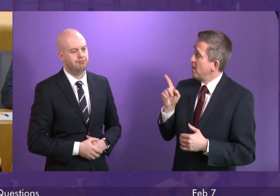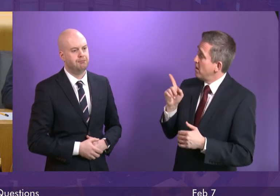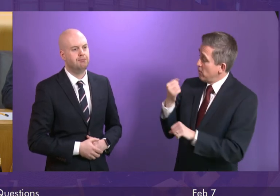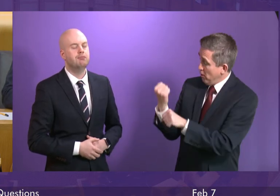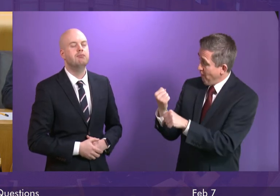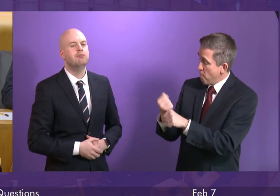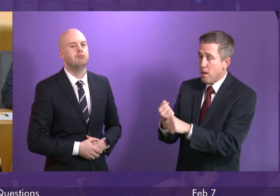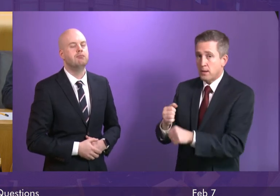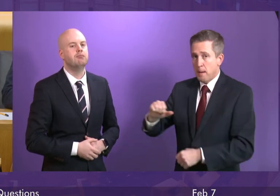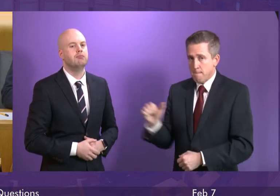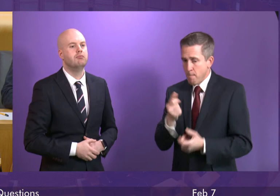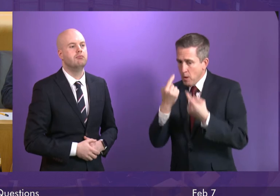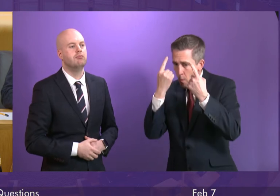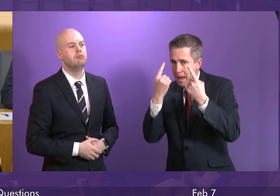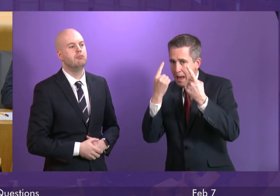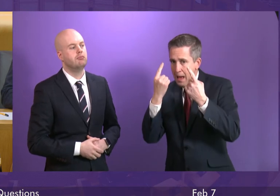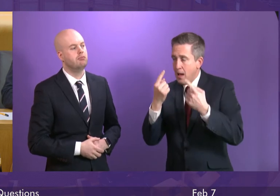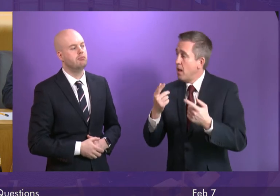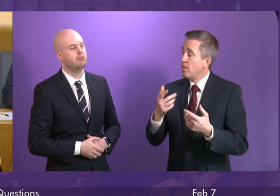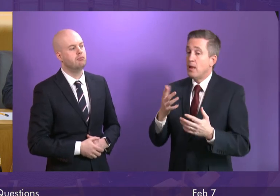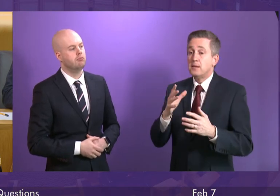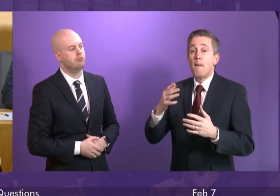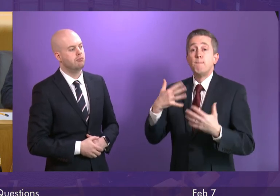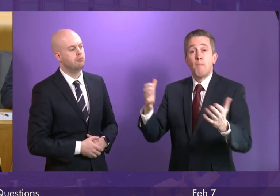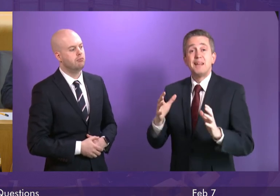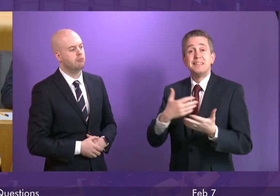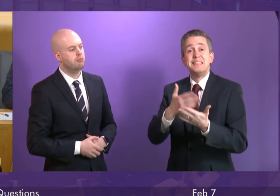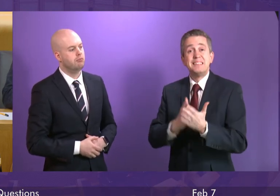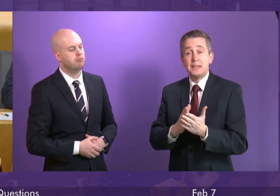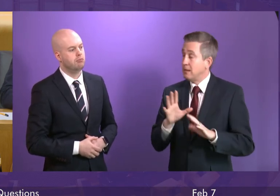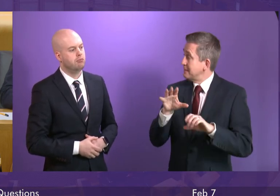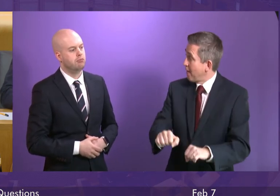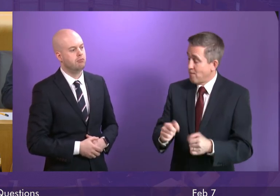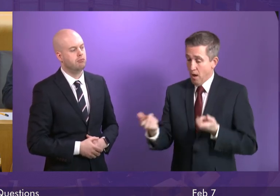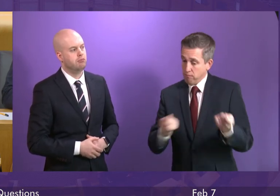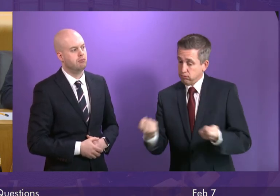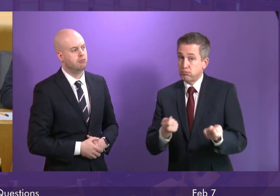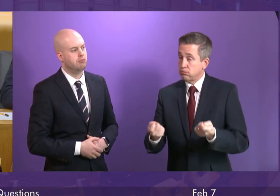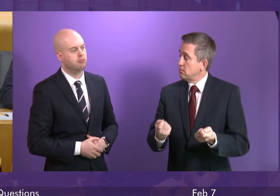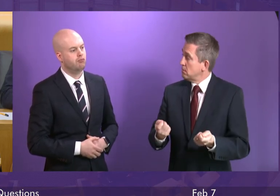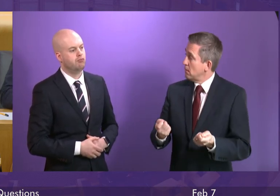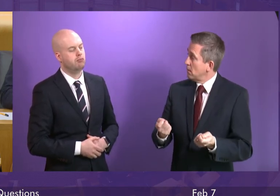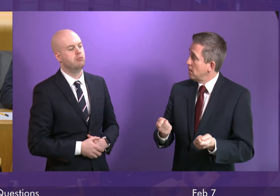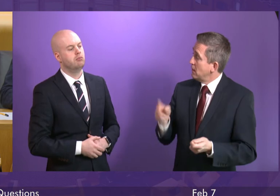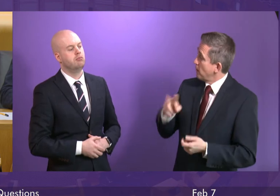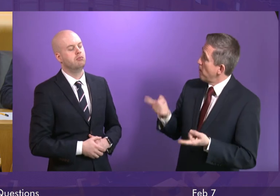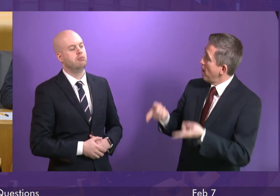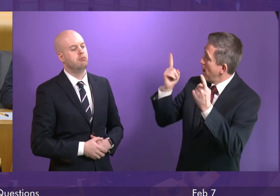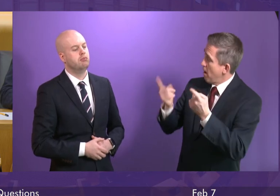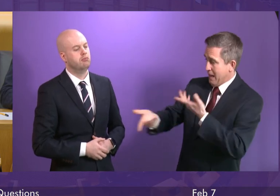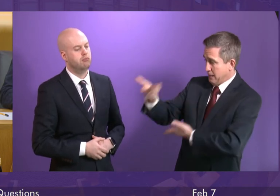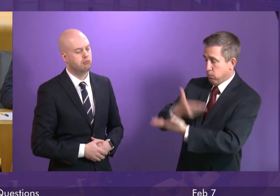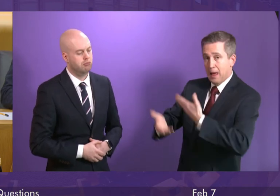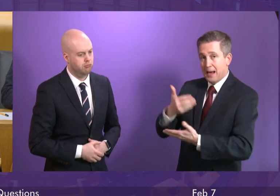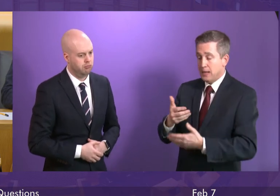that a public sector bidder may be needed from next year. Will the Deputy First Minister tell the Chamber what